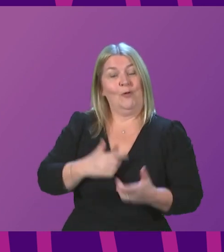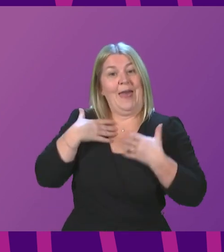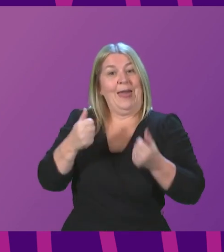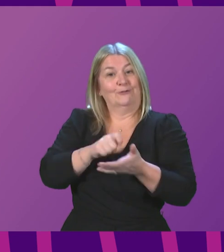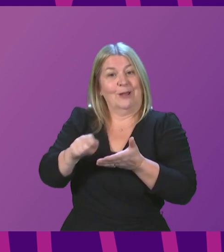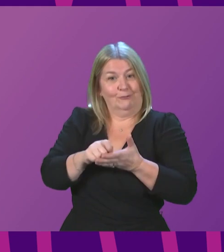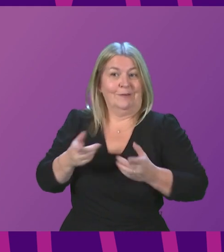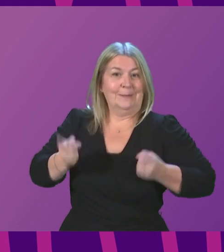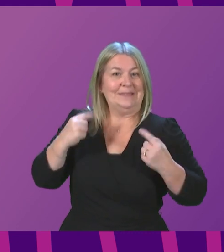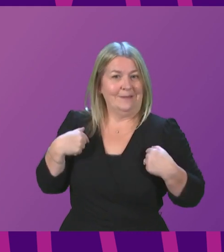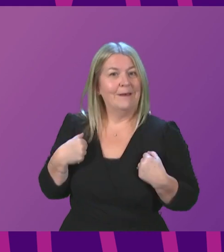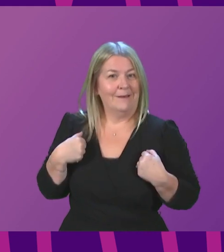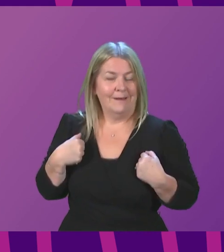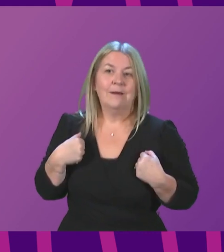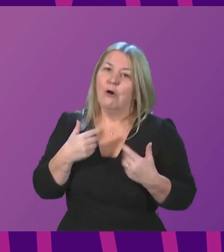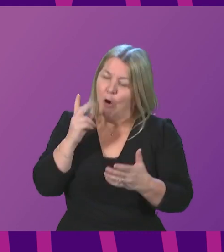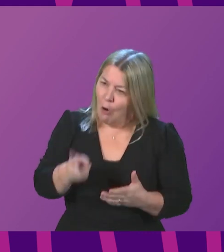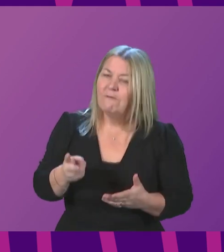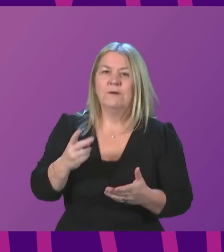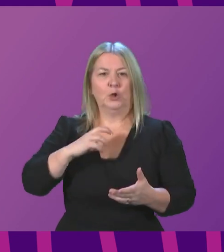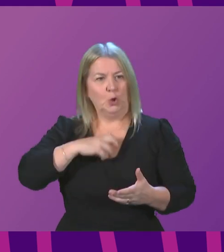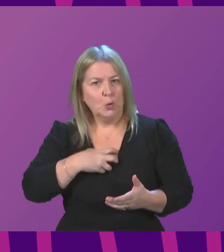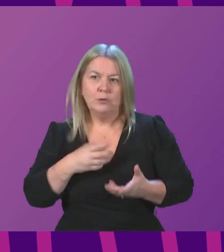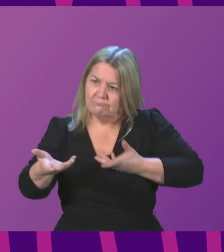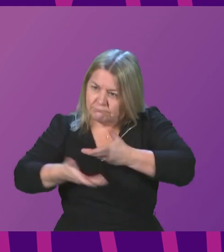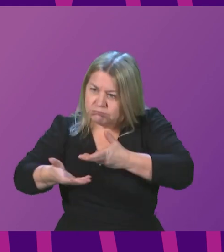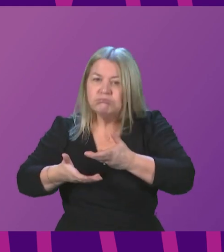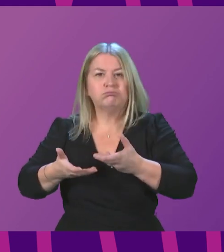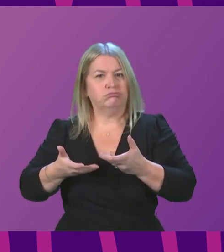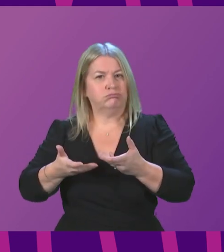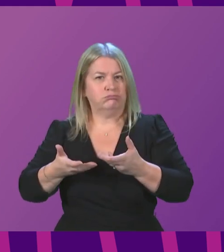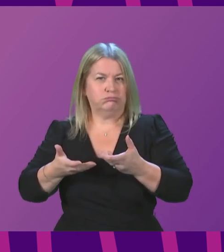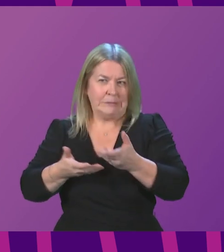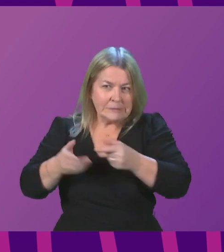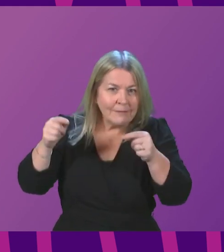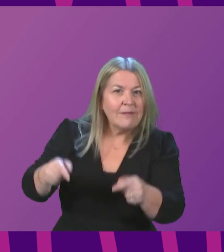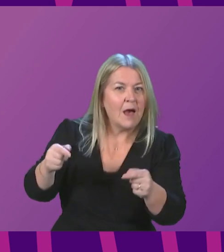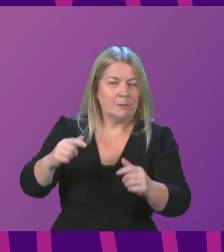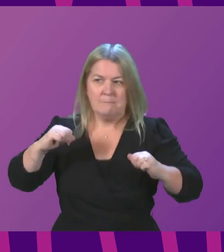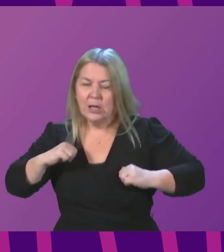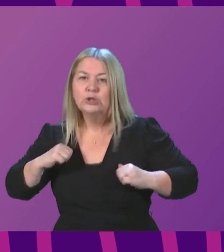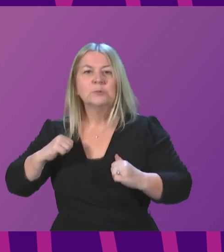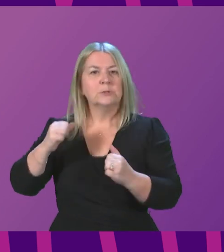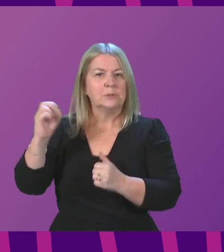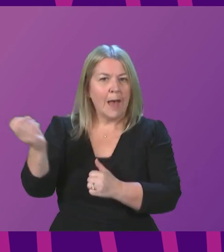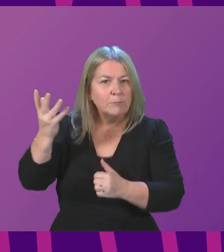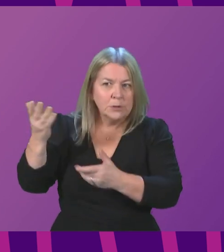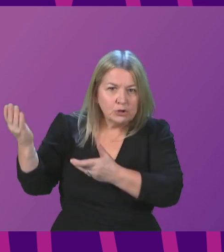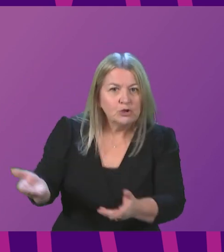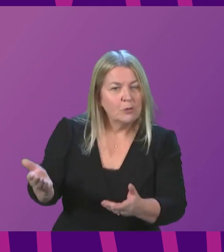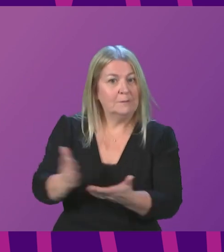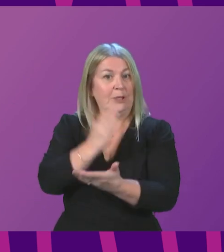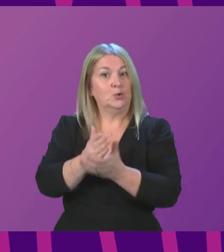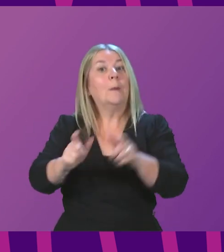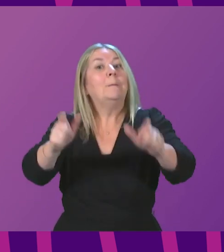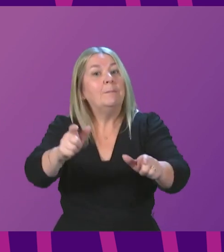a discussion that I would often have with the trade unions and the ambulance service and indeed with the management in the ambulance service to make sure that that happens. So I think